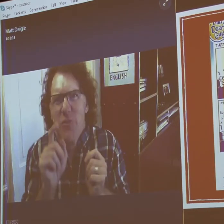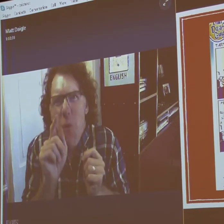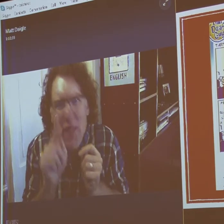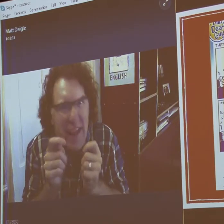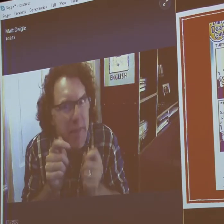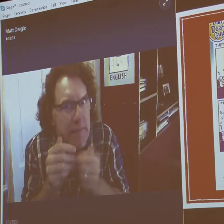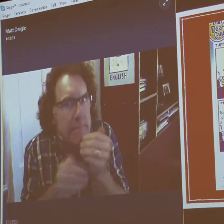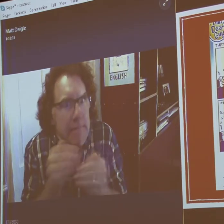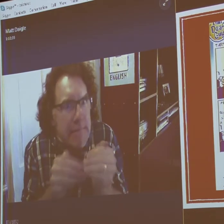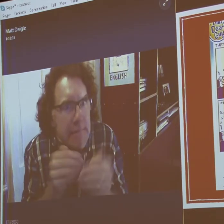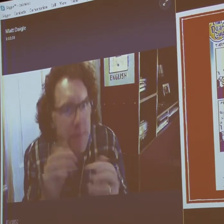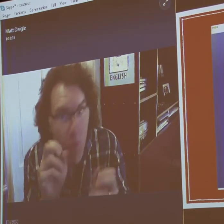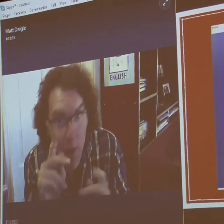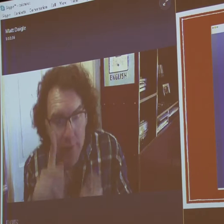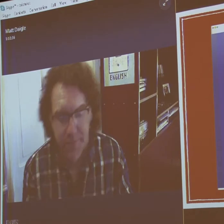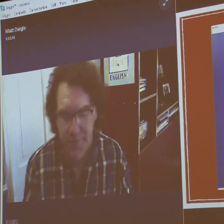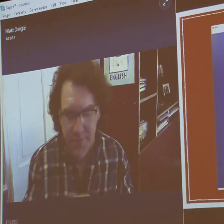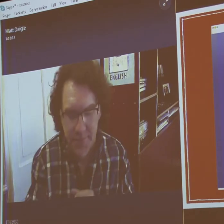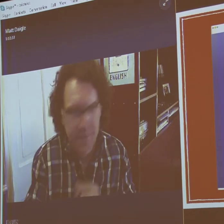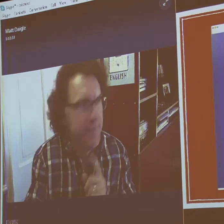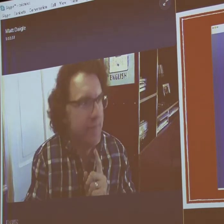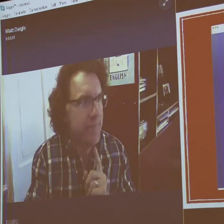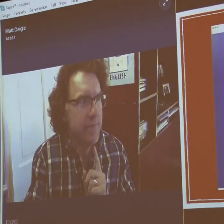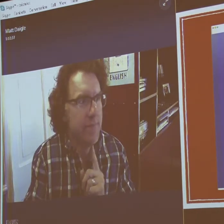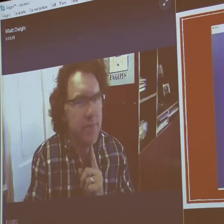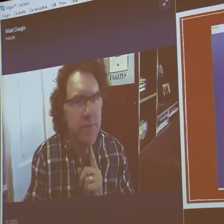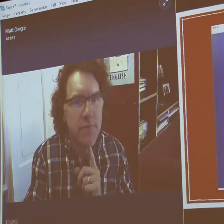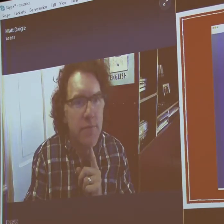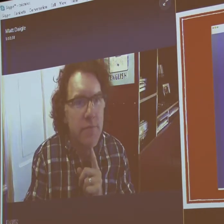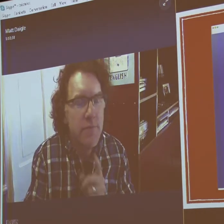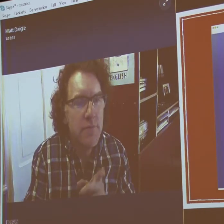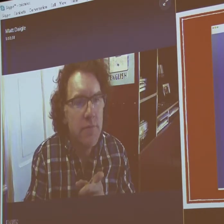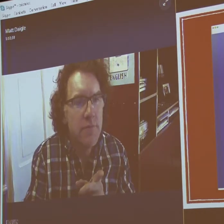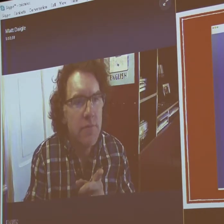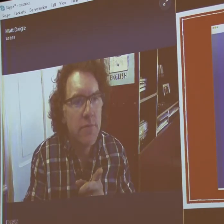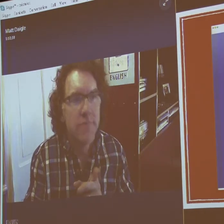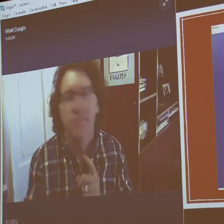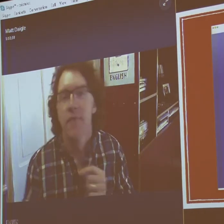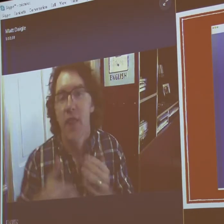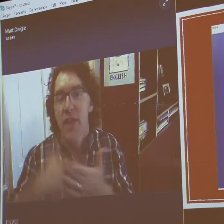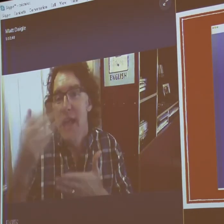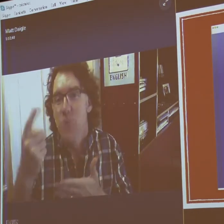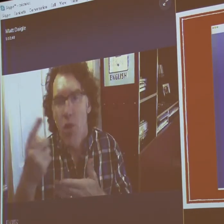I have to have Okay. Now I'm going to kind of hurry things up a little bit.